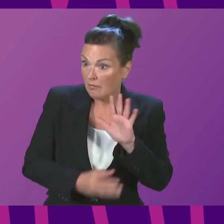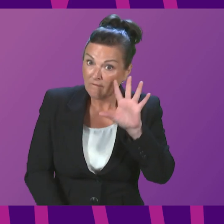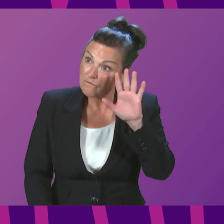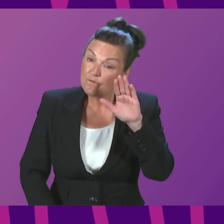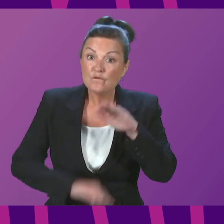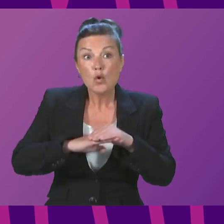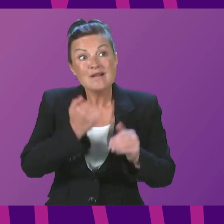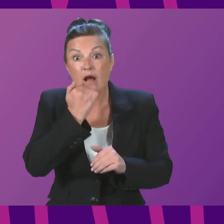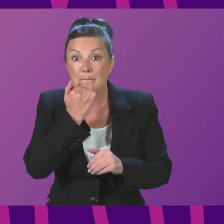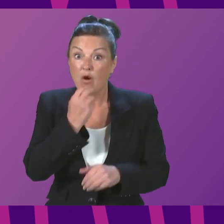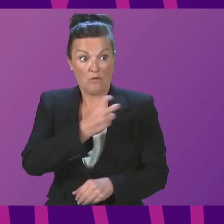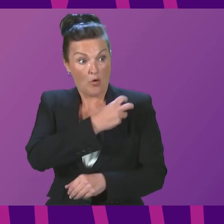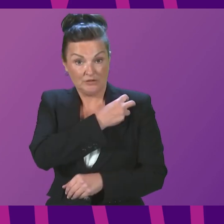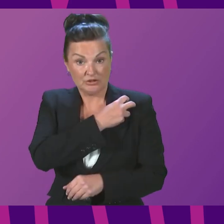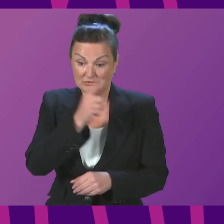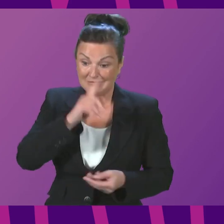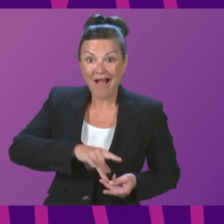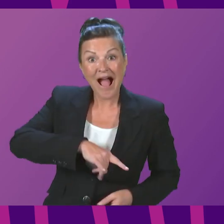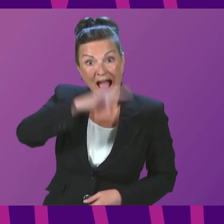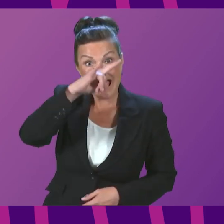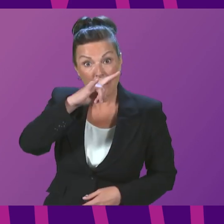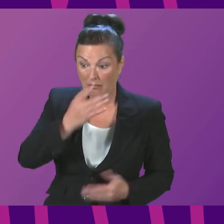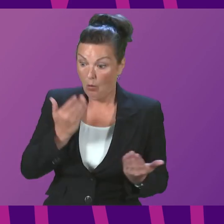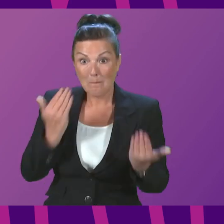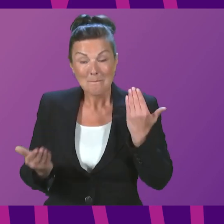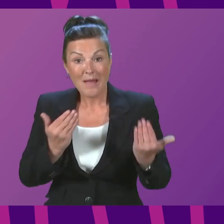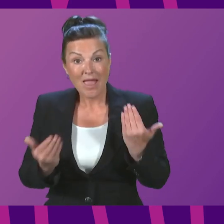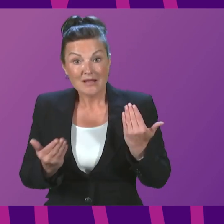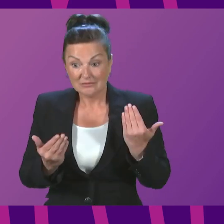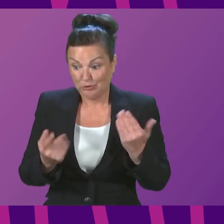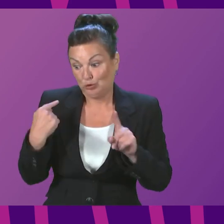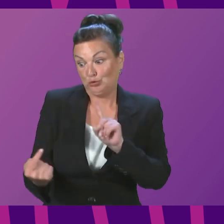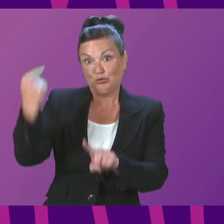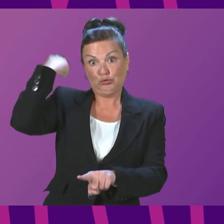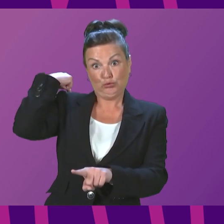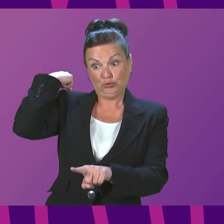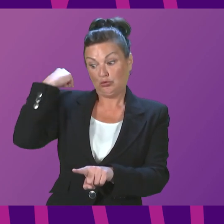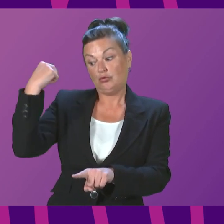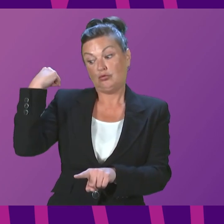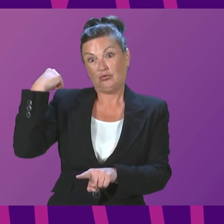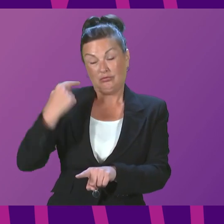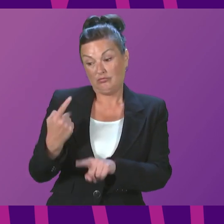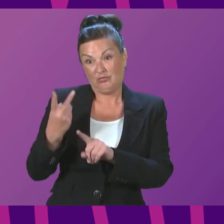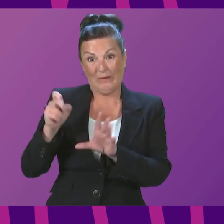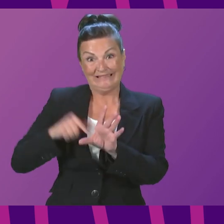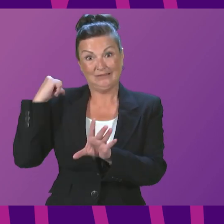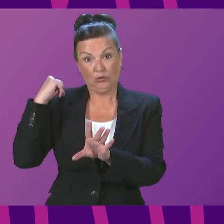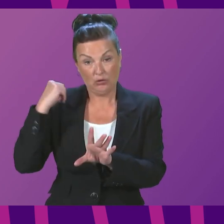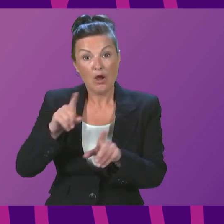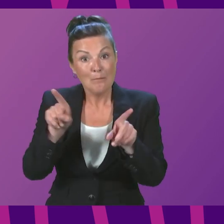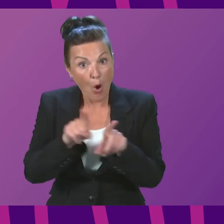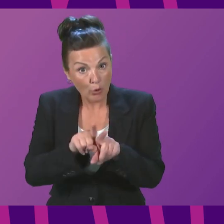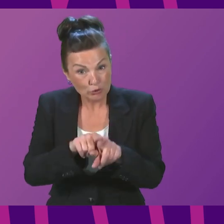in Scotland now is higher than the situation we inherited. Of course, that compares with a 20,000